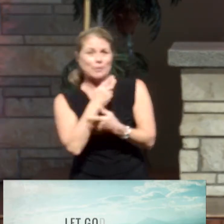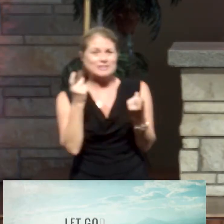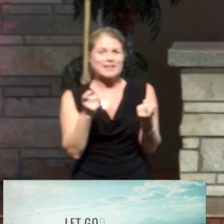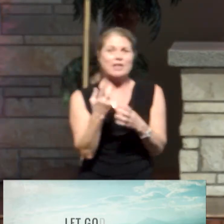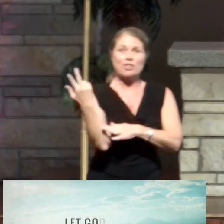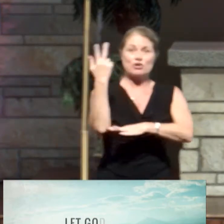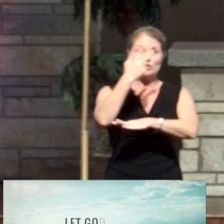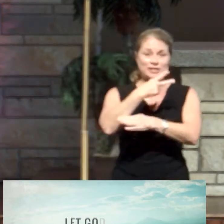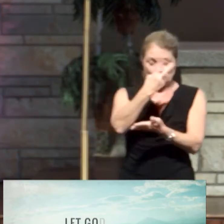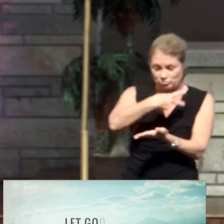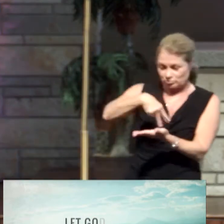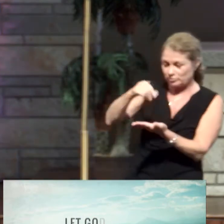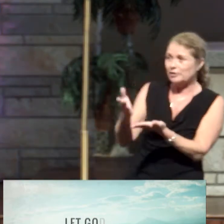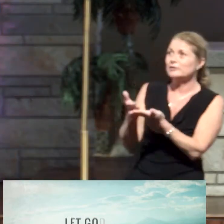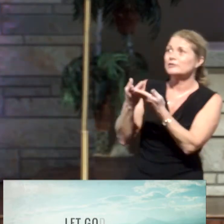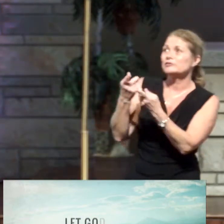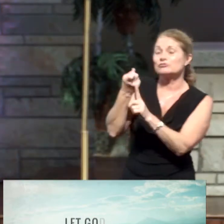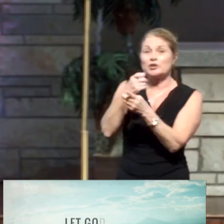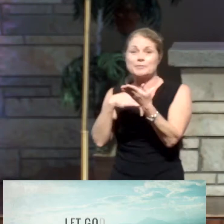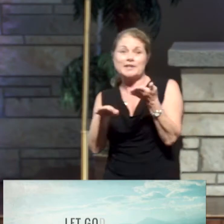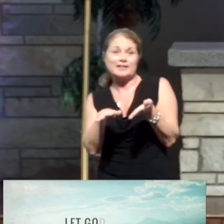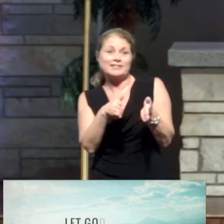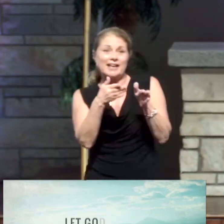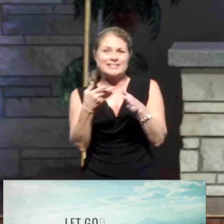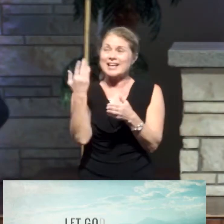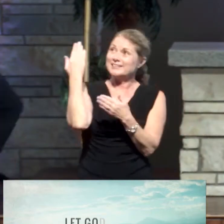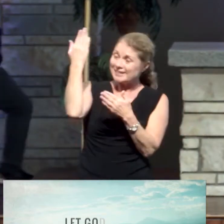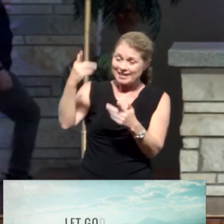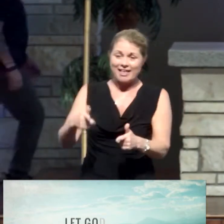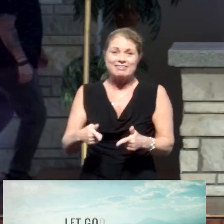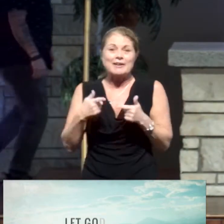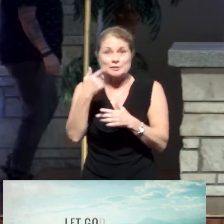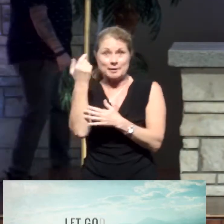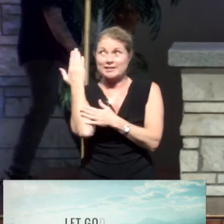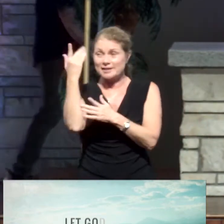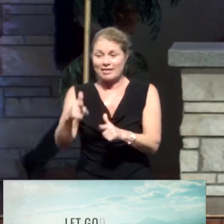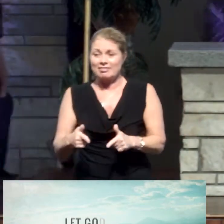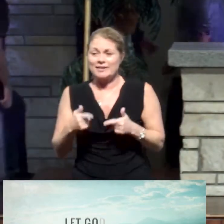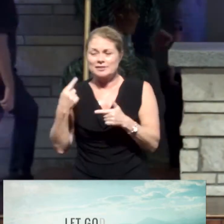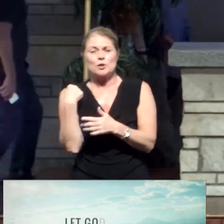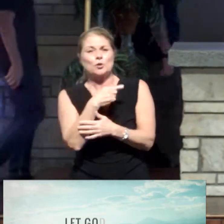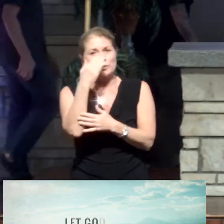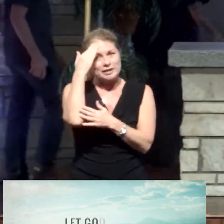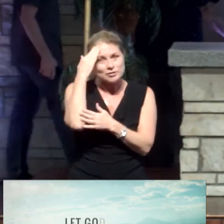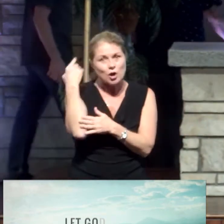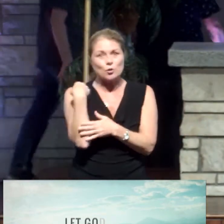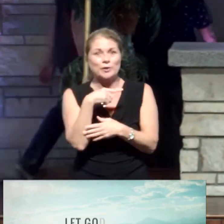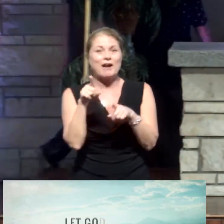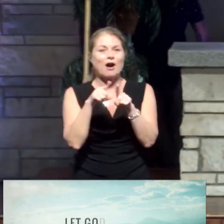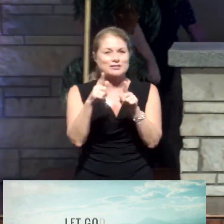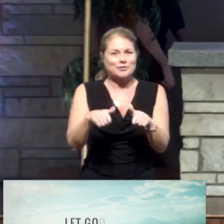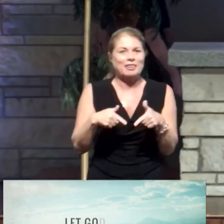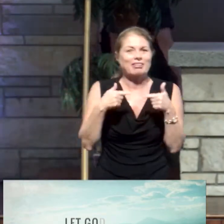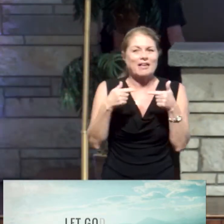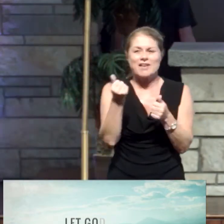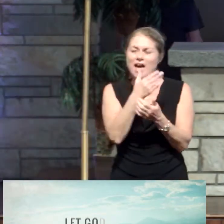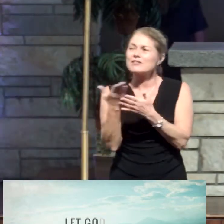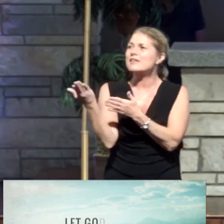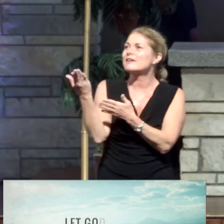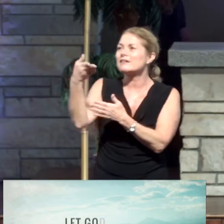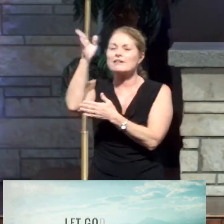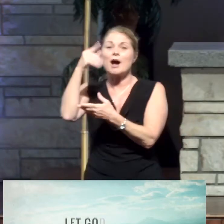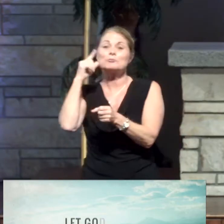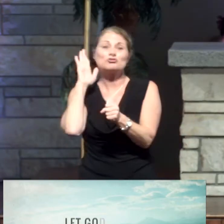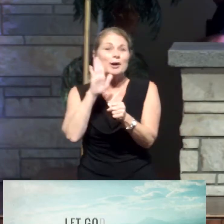third day he rose again from the dead and he lives. And because he lives, we know that we also shall live, that everything God promised